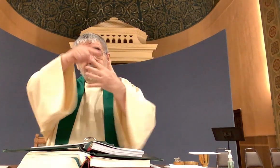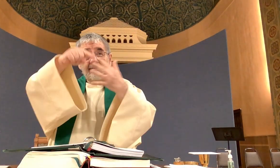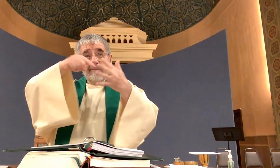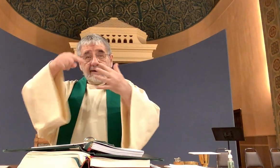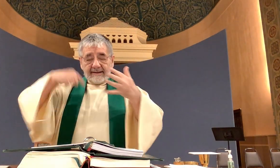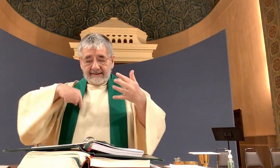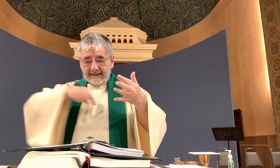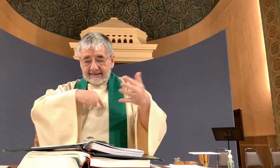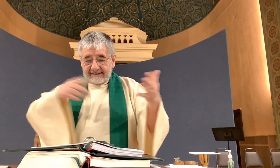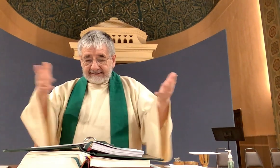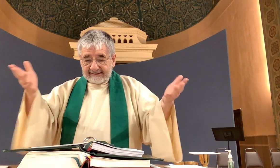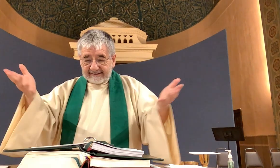among us,